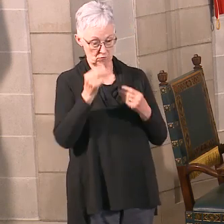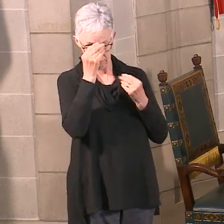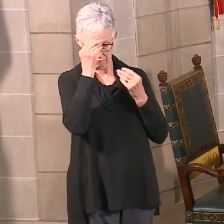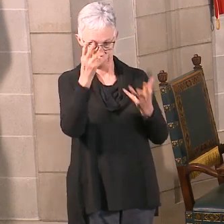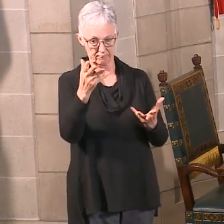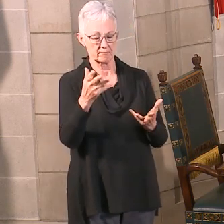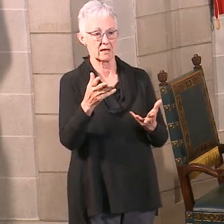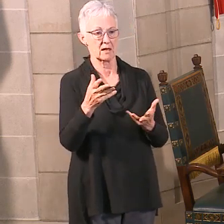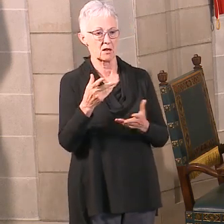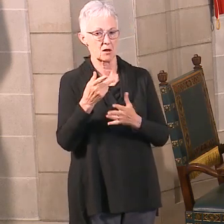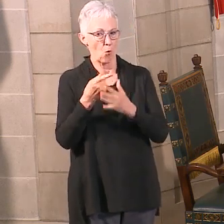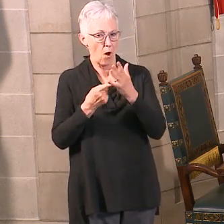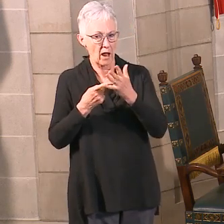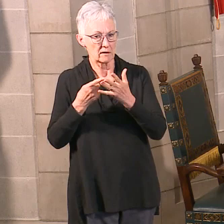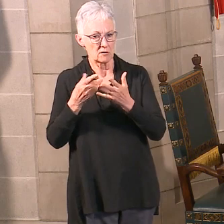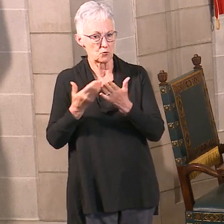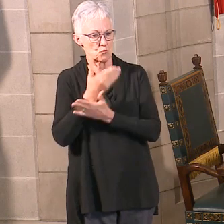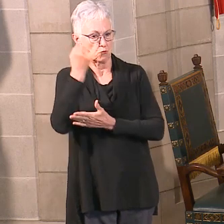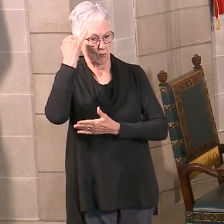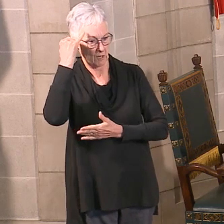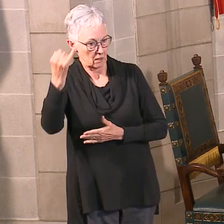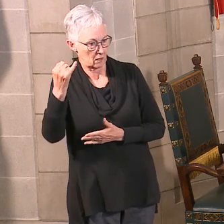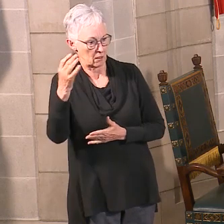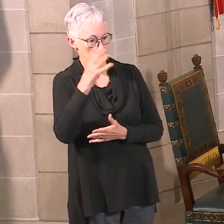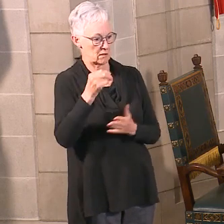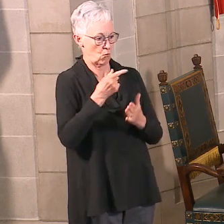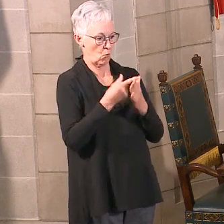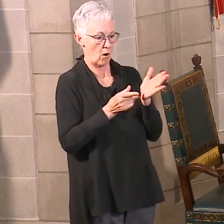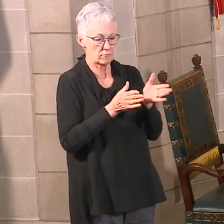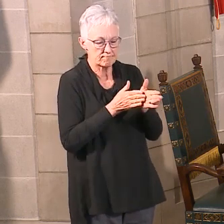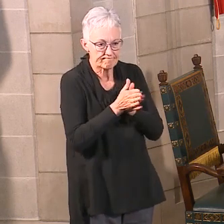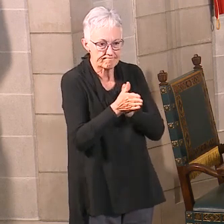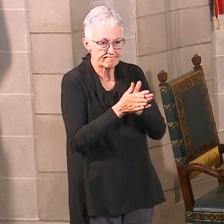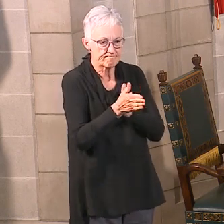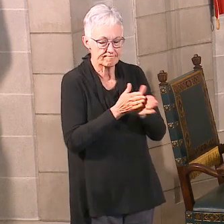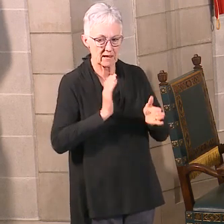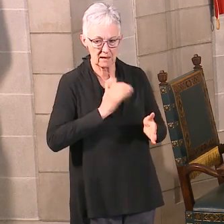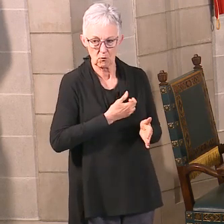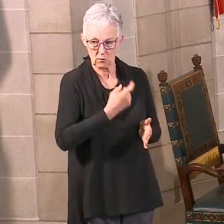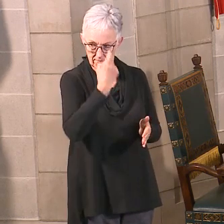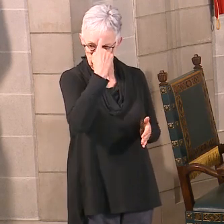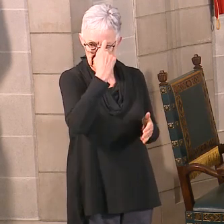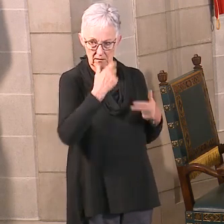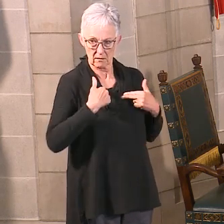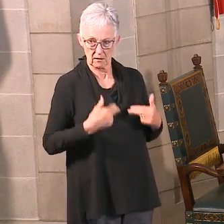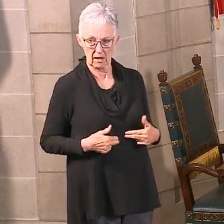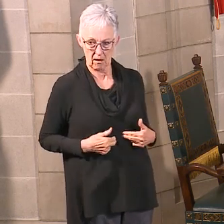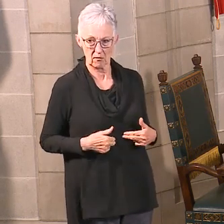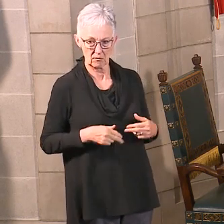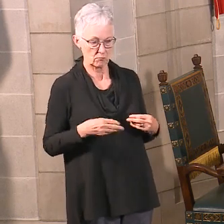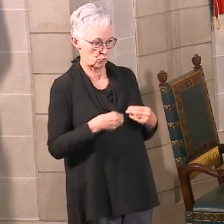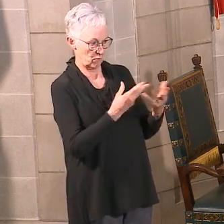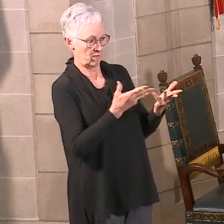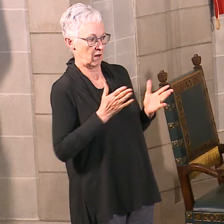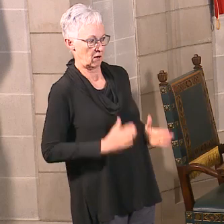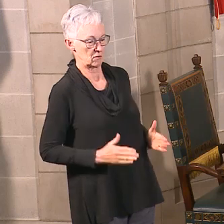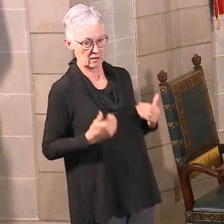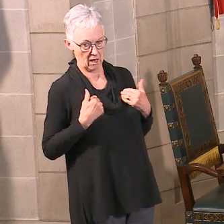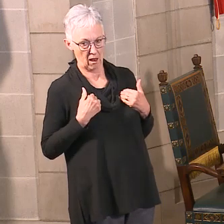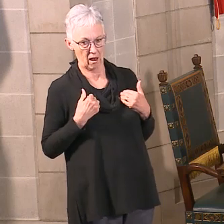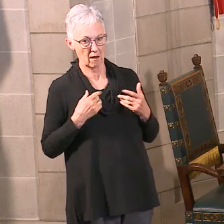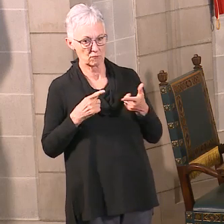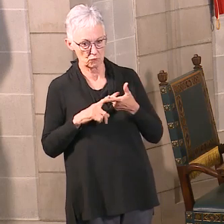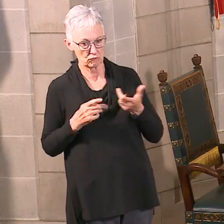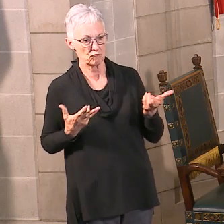professionalism and the compassion that providers have for their clients. We have many challenges as well, but